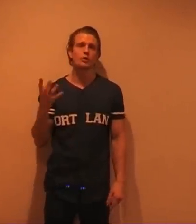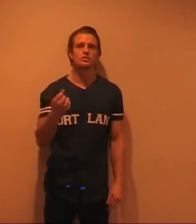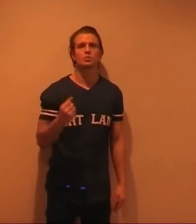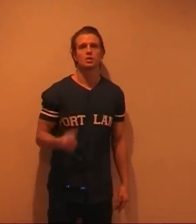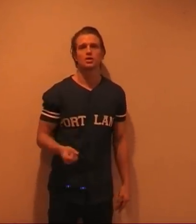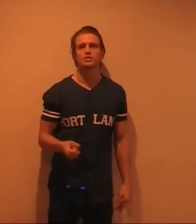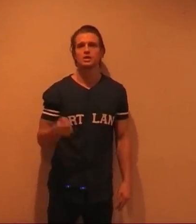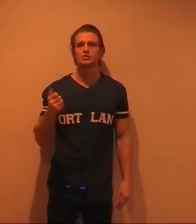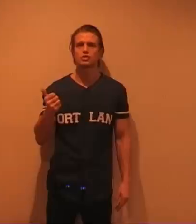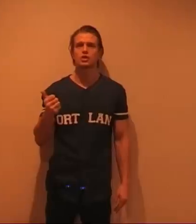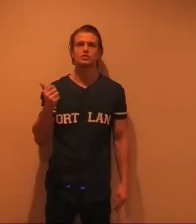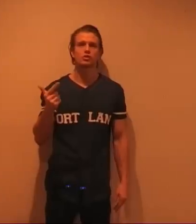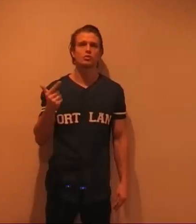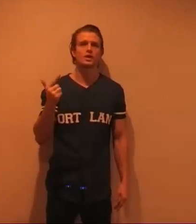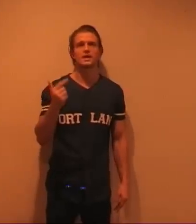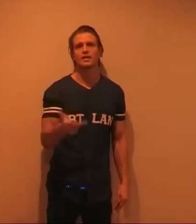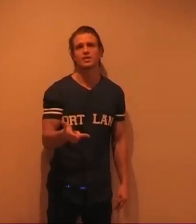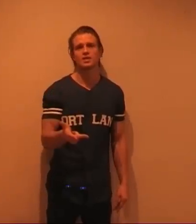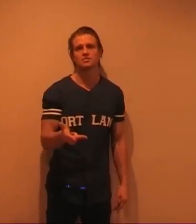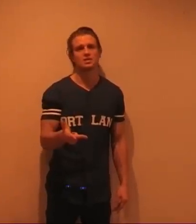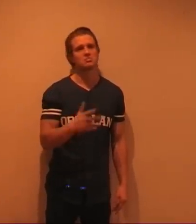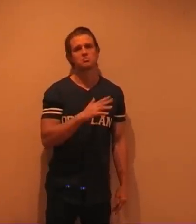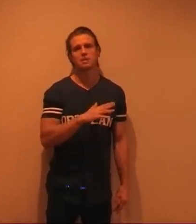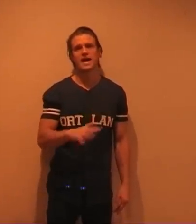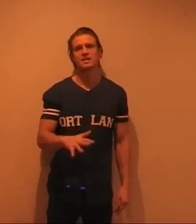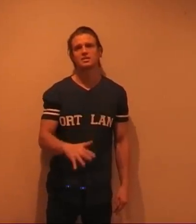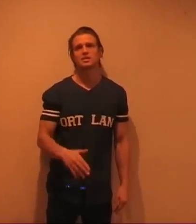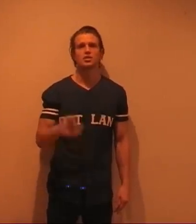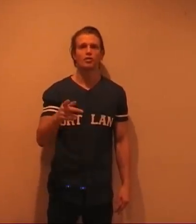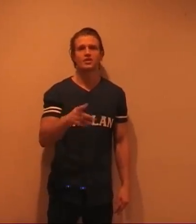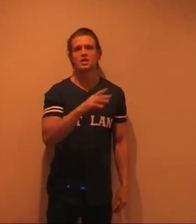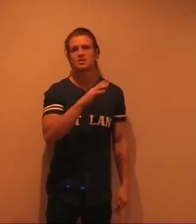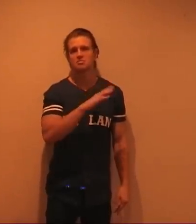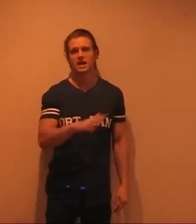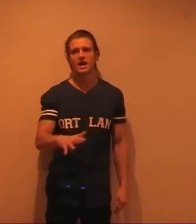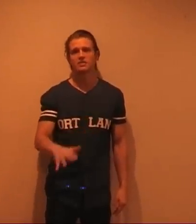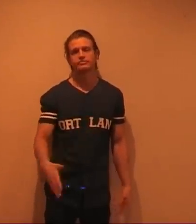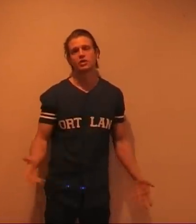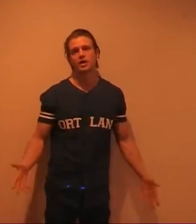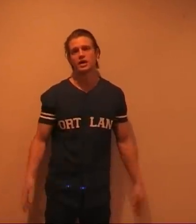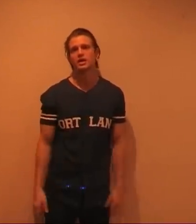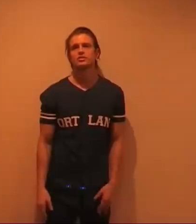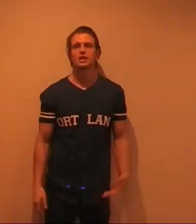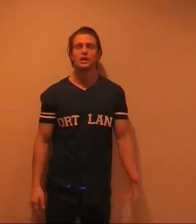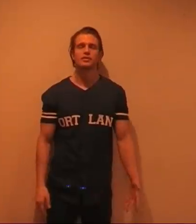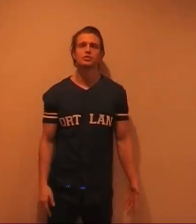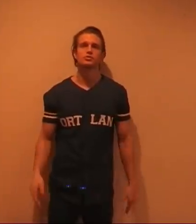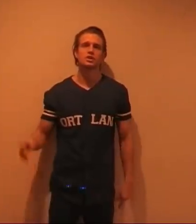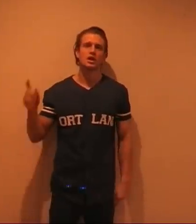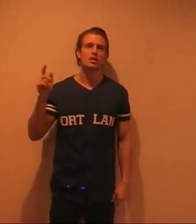all into one last tip. Sugar, salt and caffeine. Bad. Coffee. Bad. All right. So there we have it dudes. A